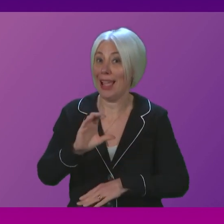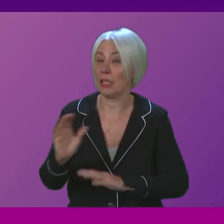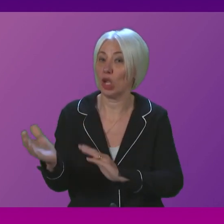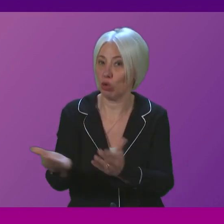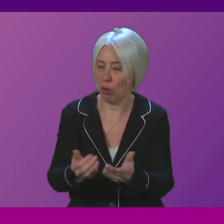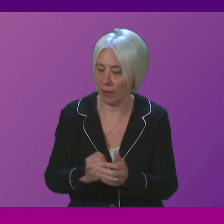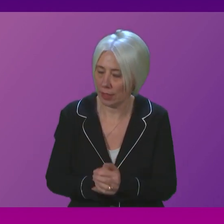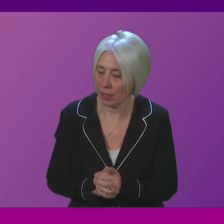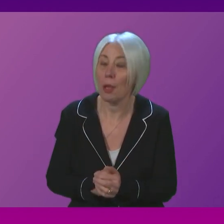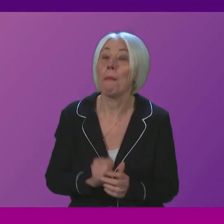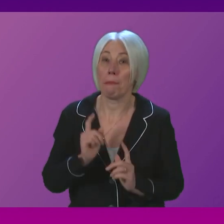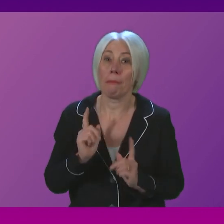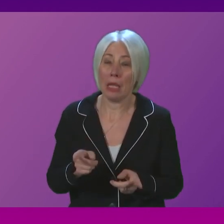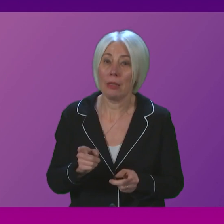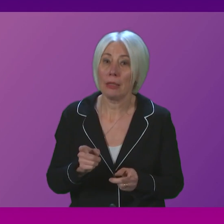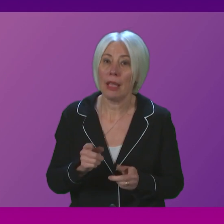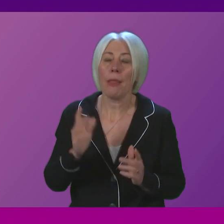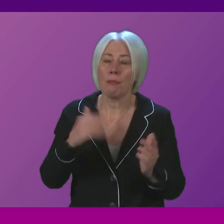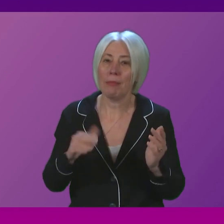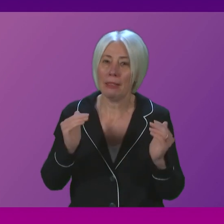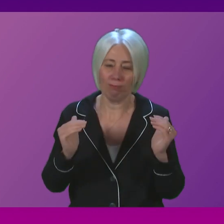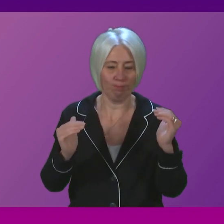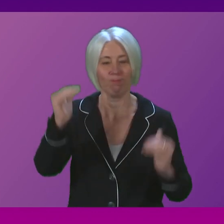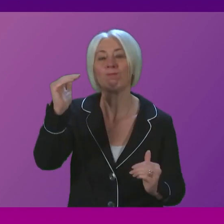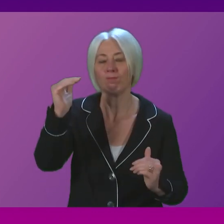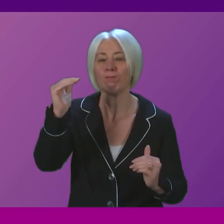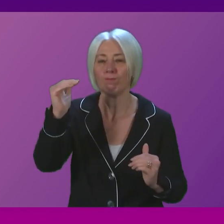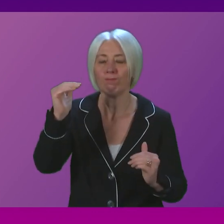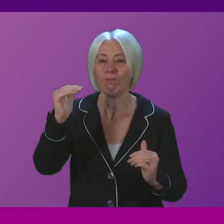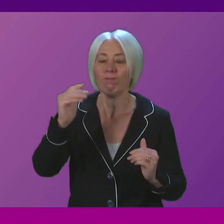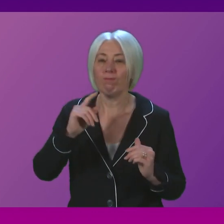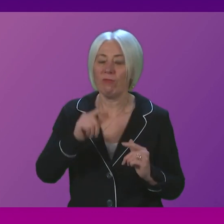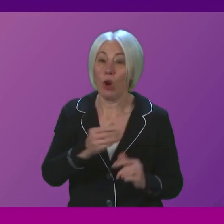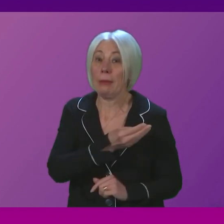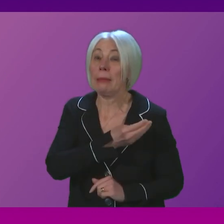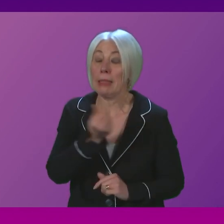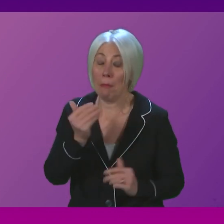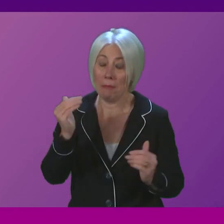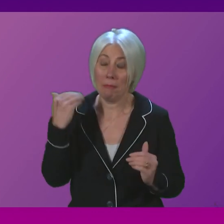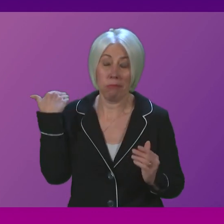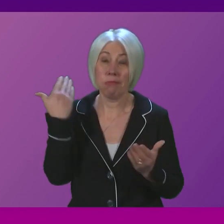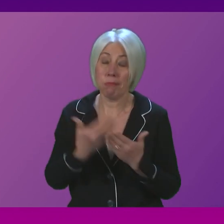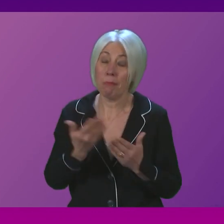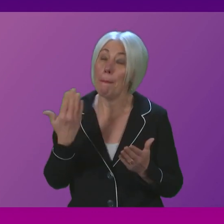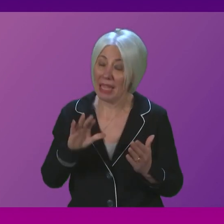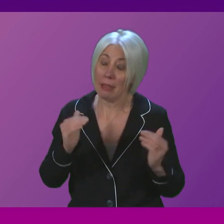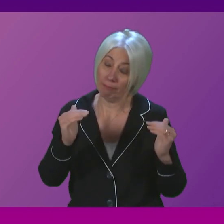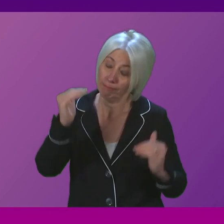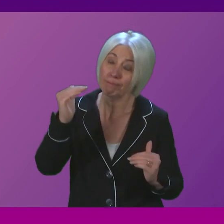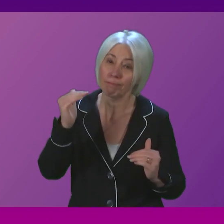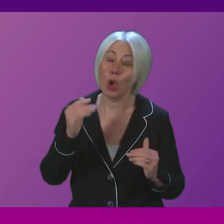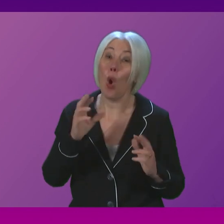is of course the case that there has been an inequality gap there for some considerable time which we are focused on